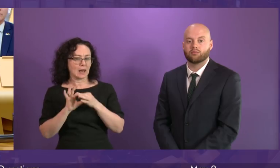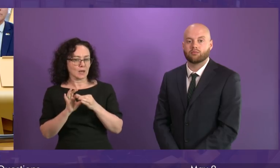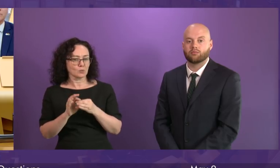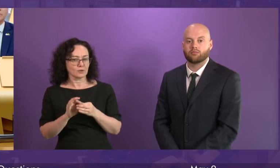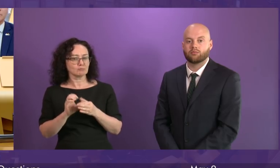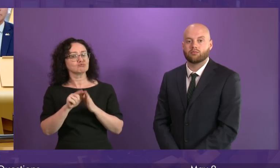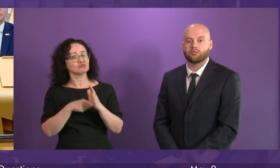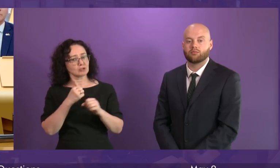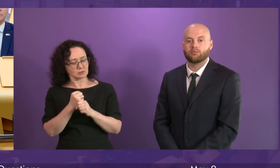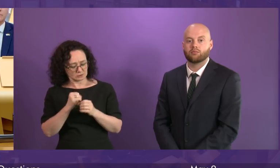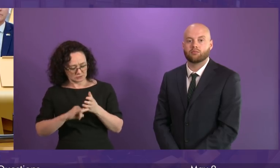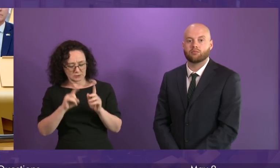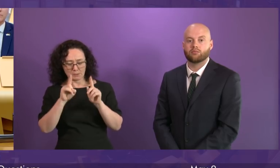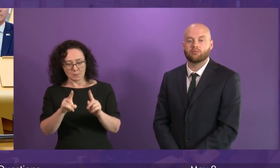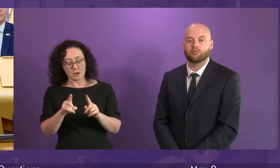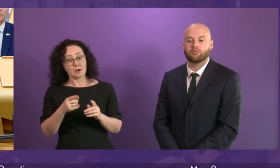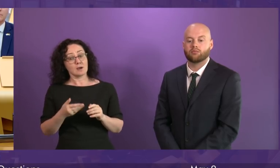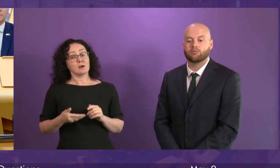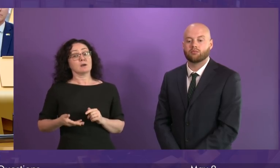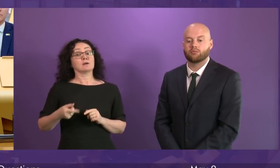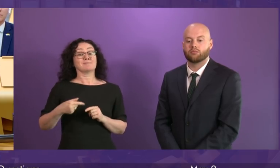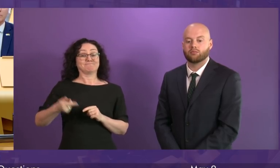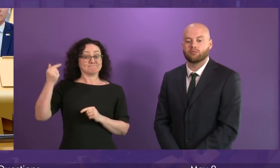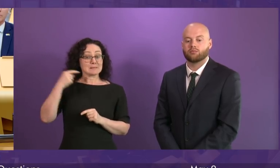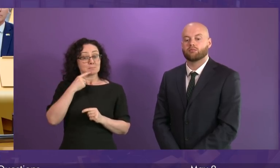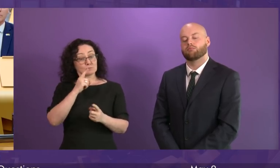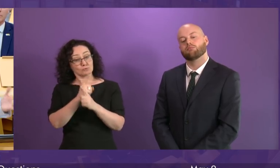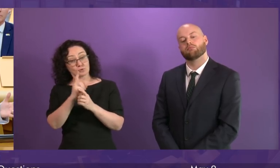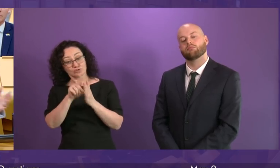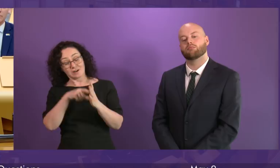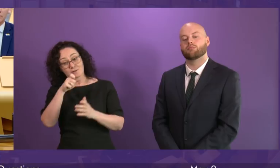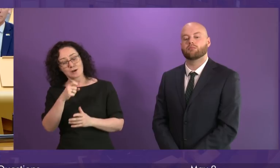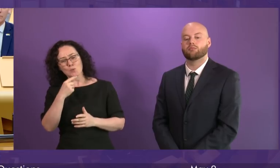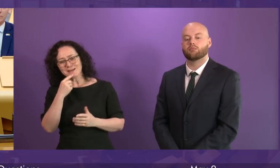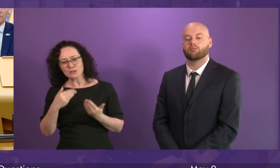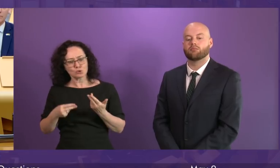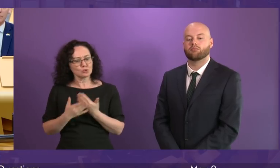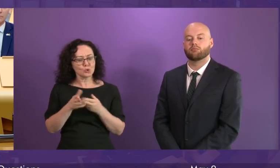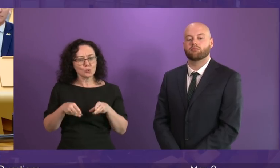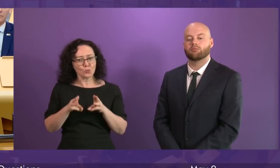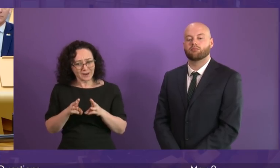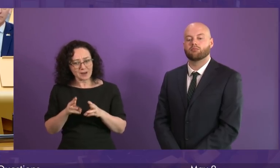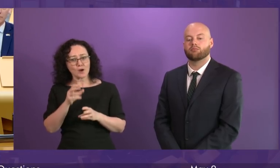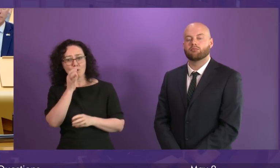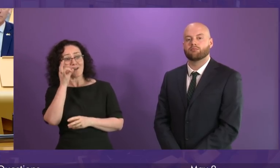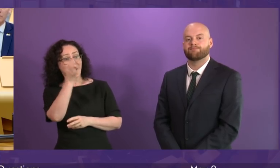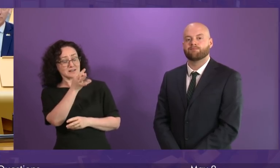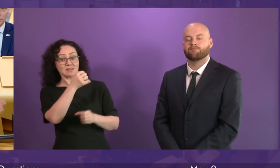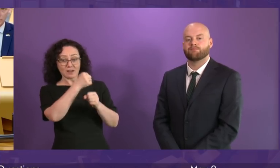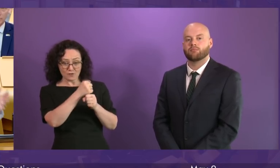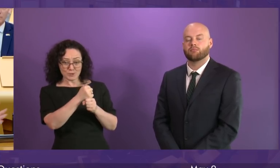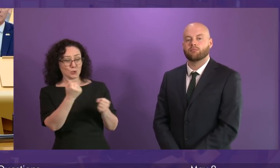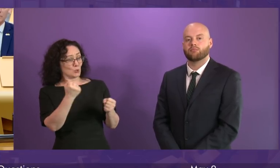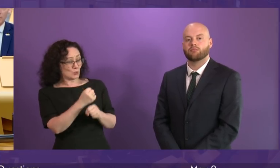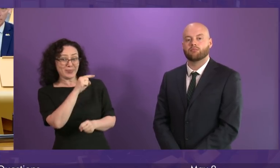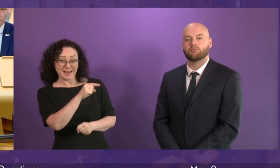mean a willingness to look at different approaches and to be innovative. The Tories have called on the Government to do that. We are willing to do that. But I